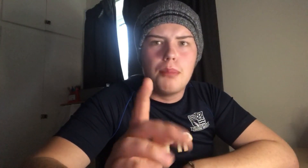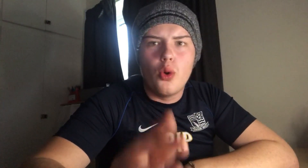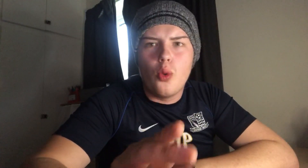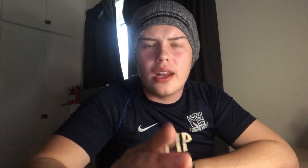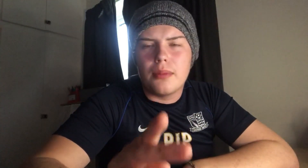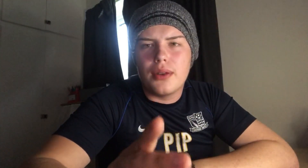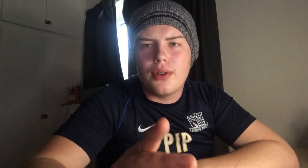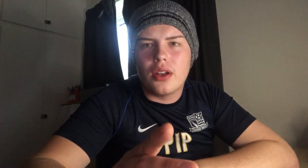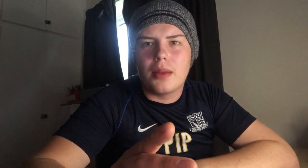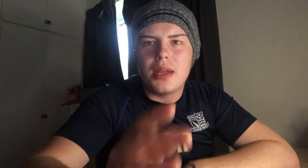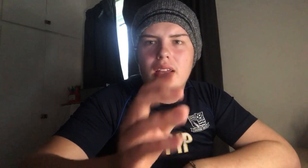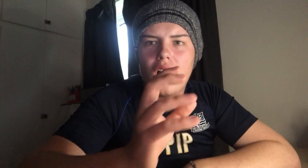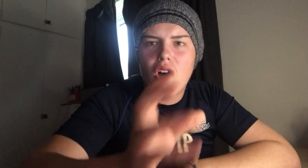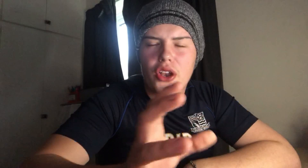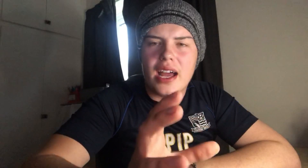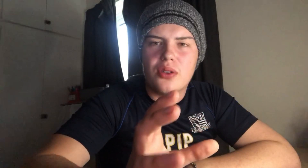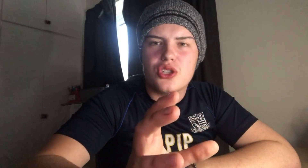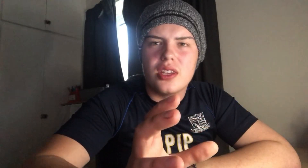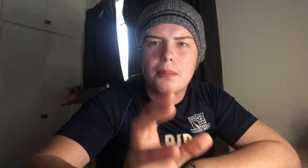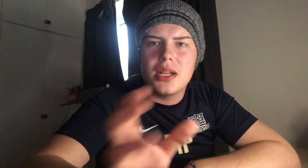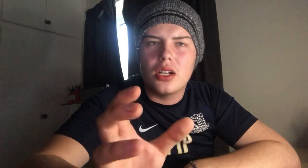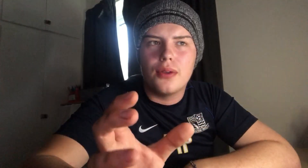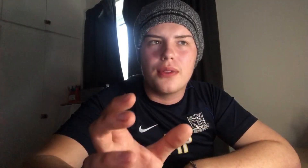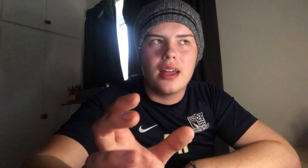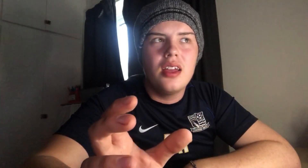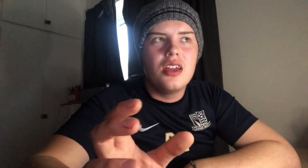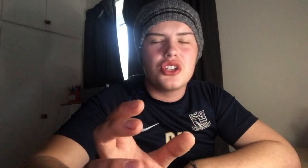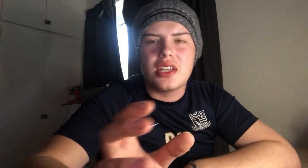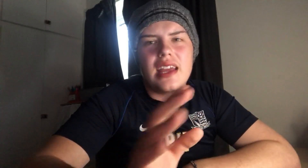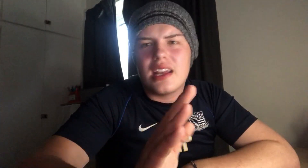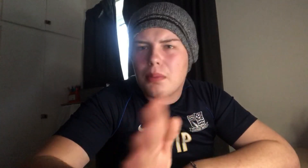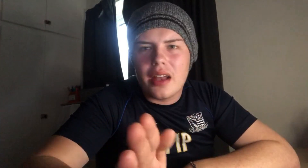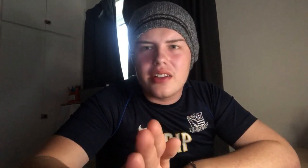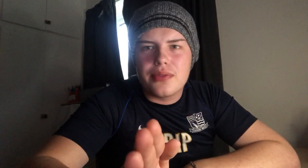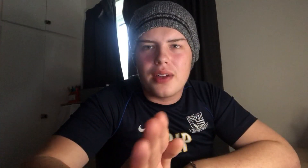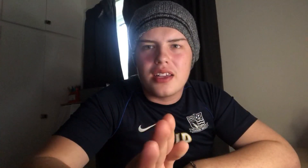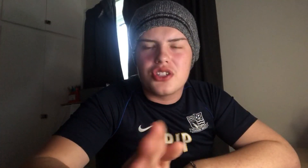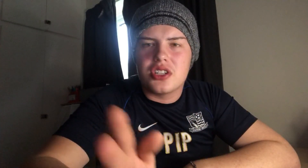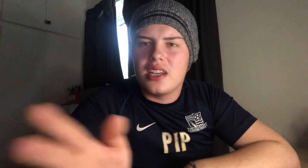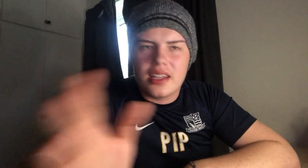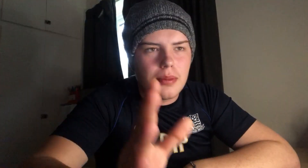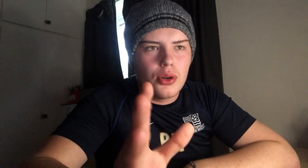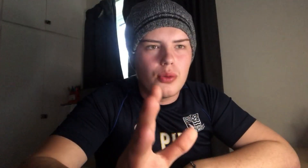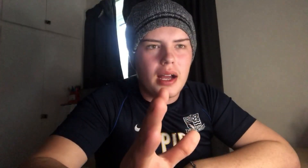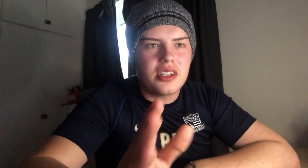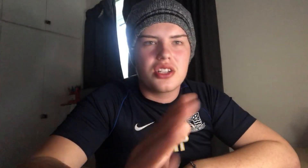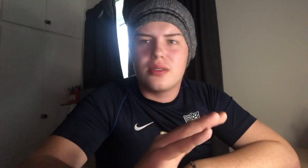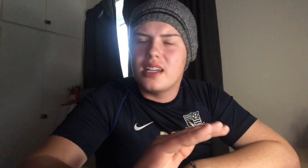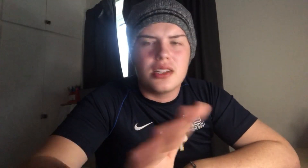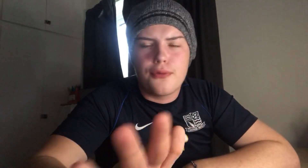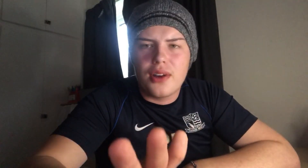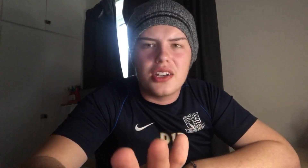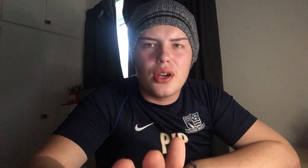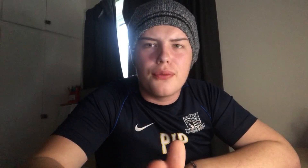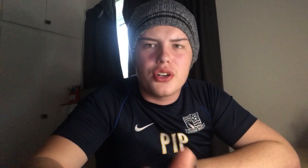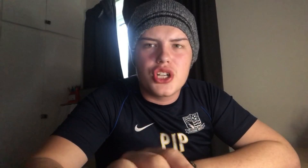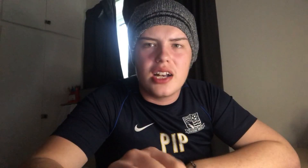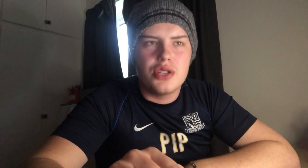a ball winning midfielder, like a big hard house in the middle of there, just to get in a player's face, just to nick the ball back, isn't afraid to go in for a challenge,